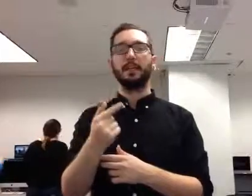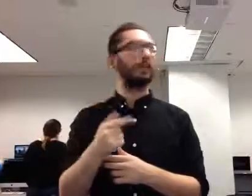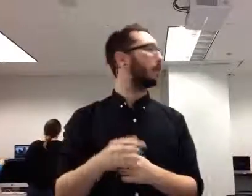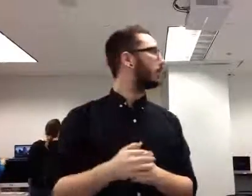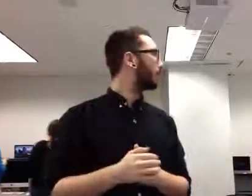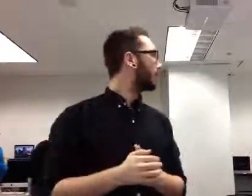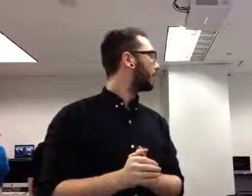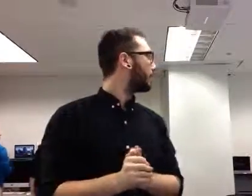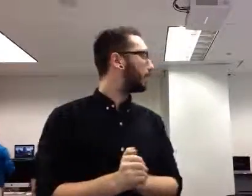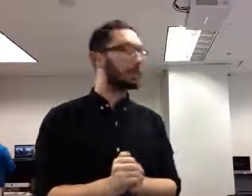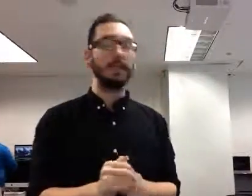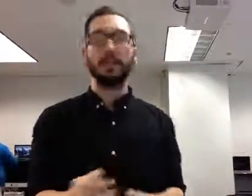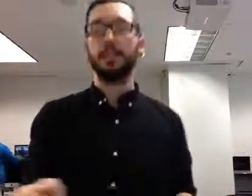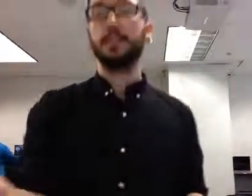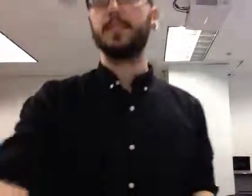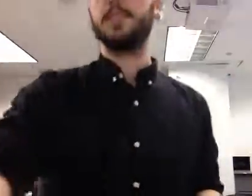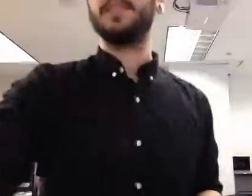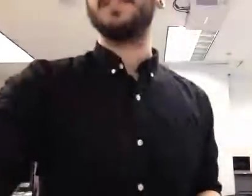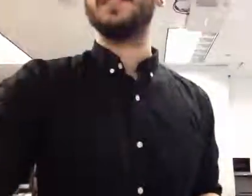Okay? Okay? Okay. Okay. Okay. Okay. Thank you.